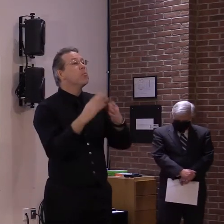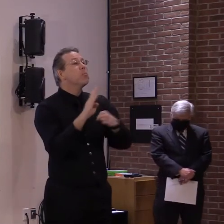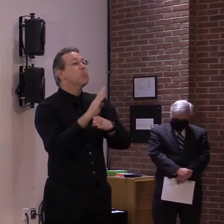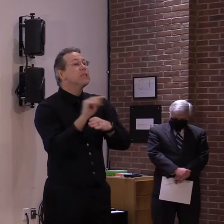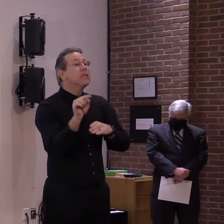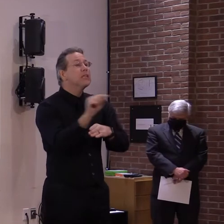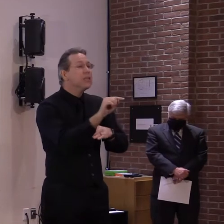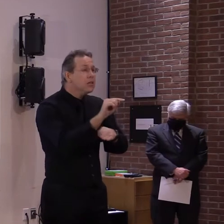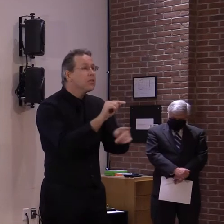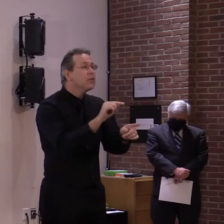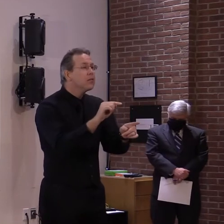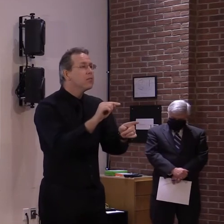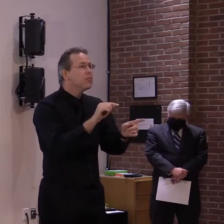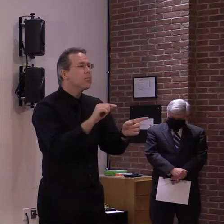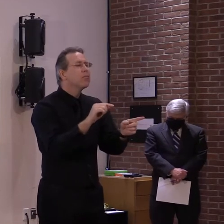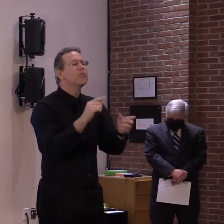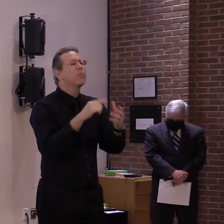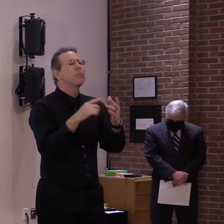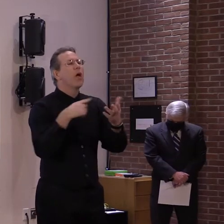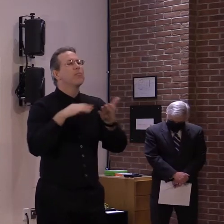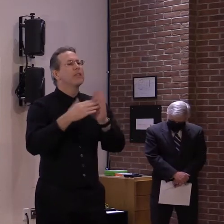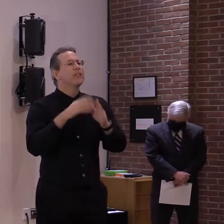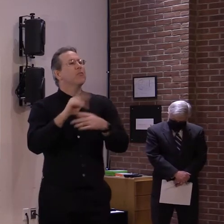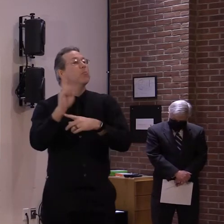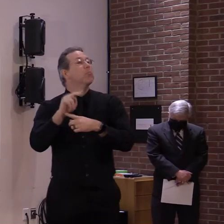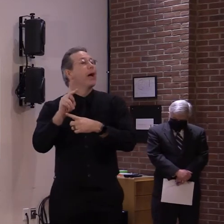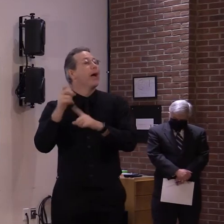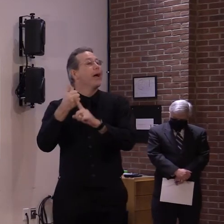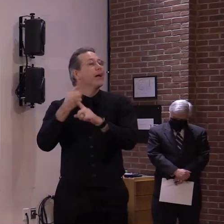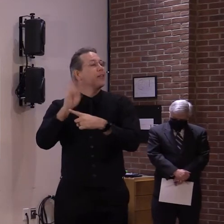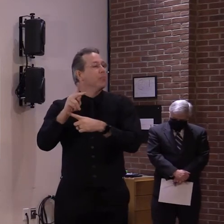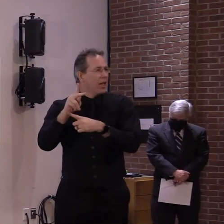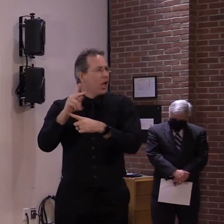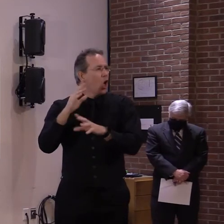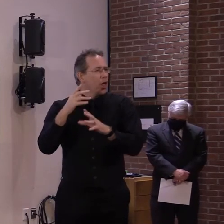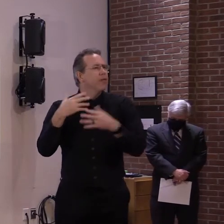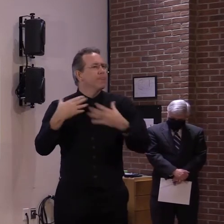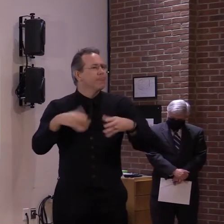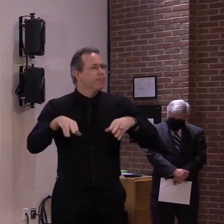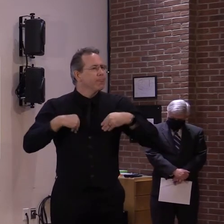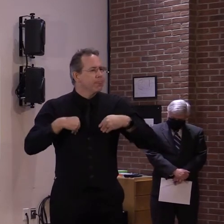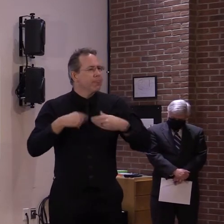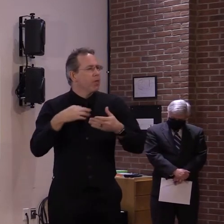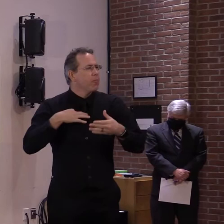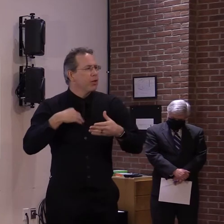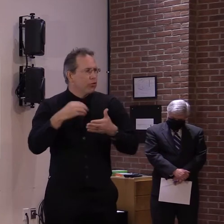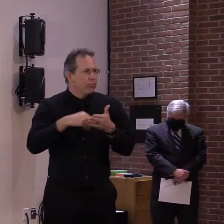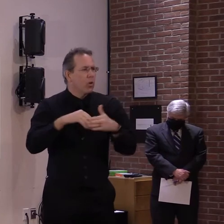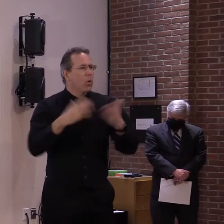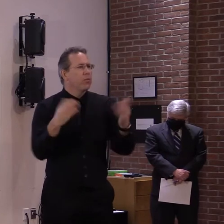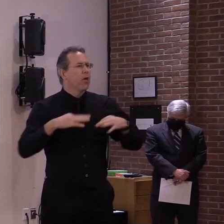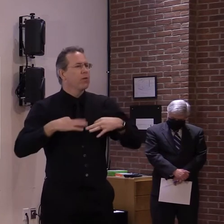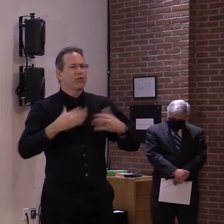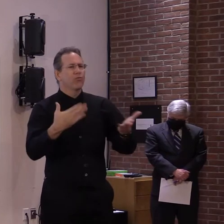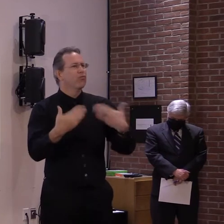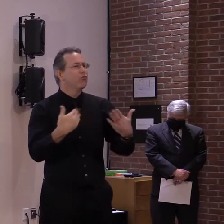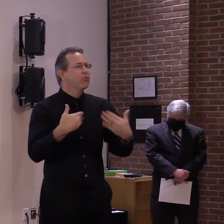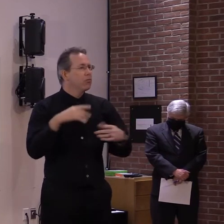that were a select few that were allowed to move forward. And this is the federal government steering the way, the SBA.